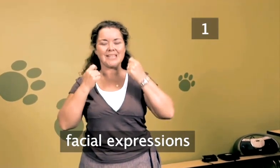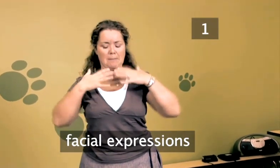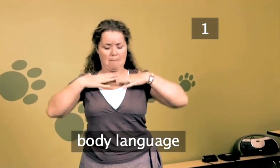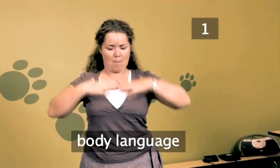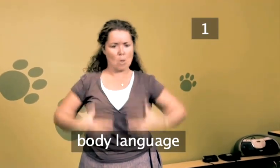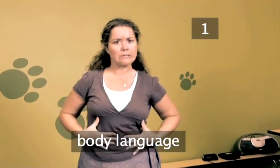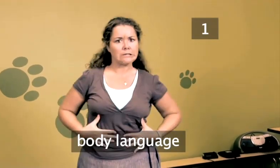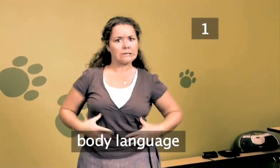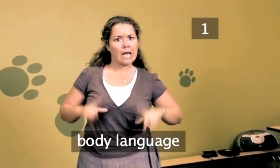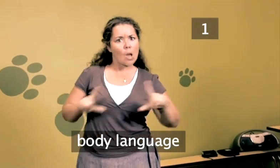and body language.